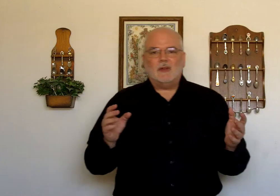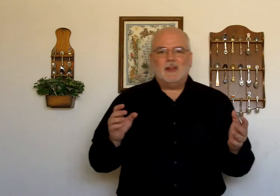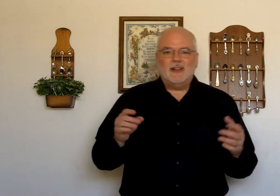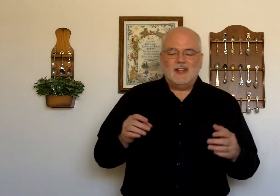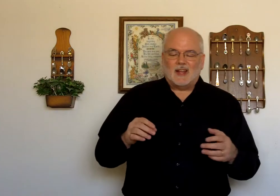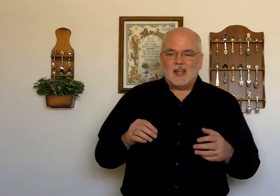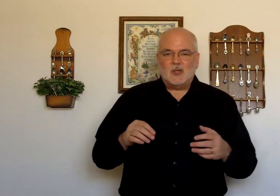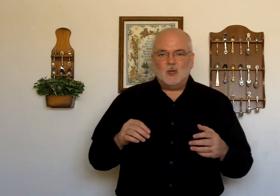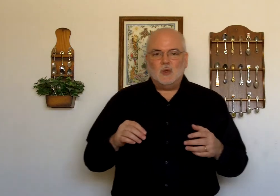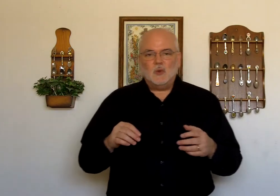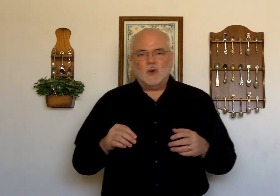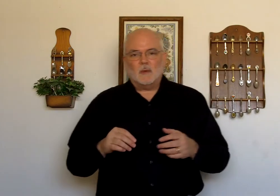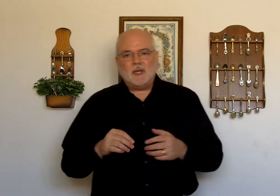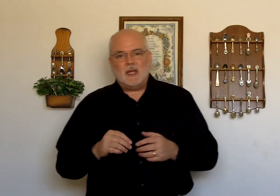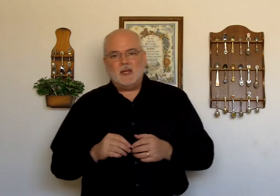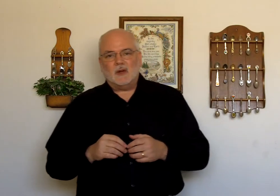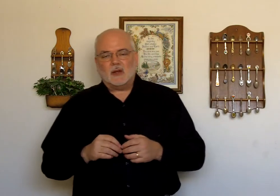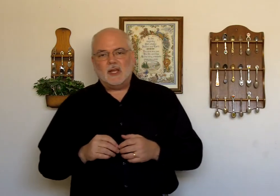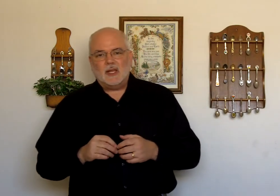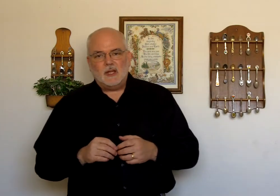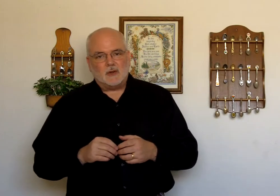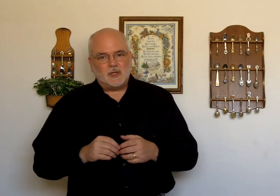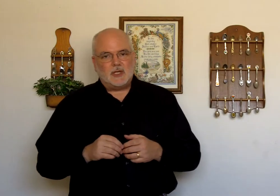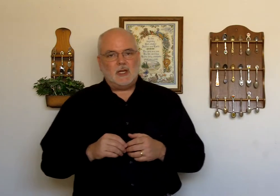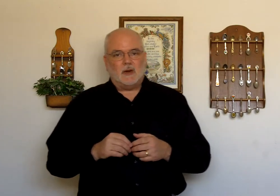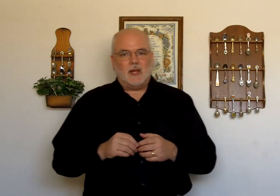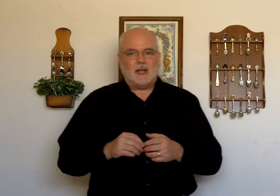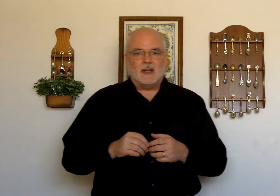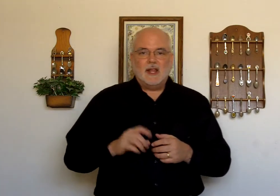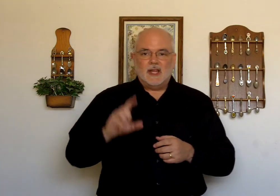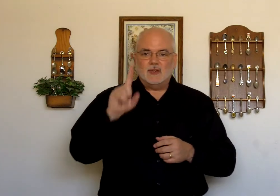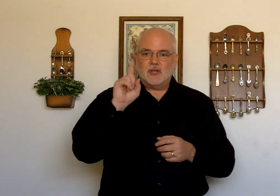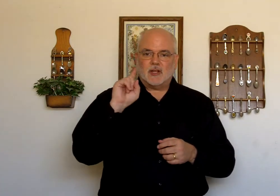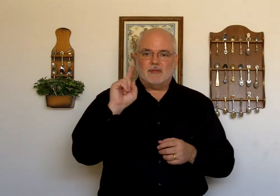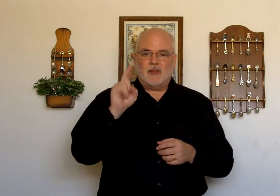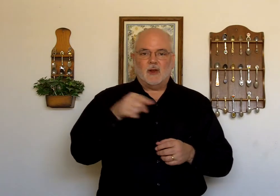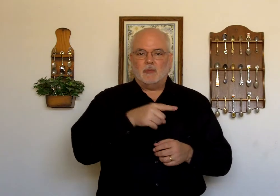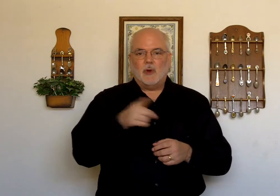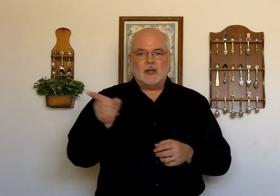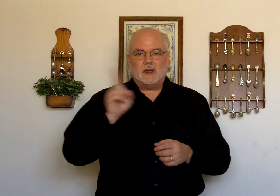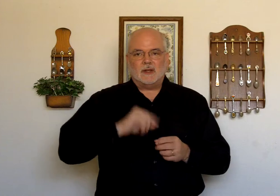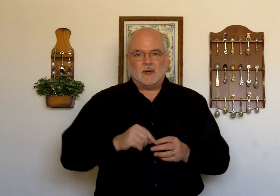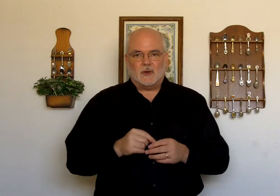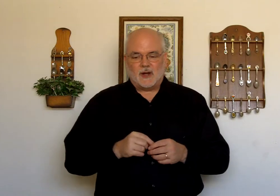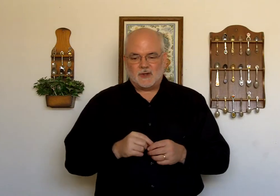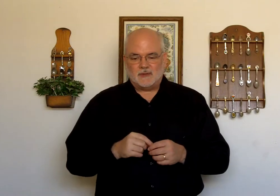like you or me or he or she or it is just a finger pointed in their direction.